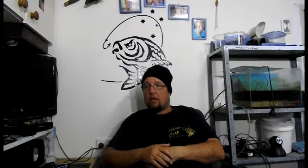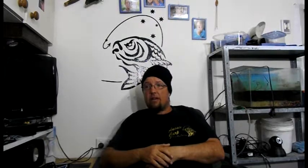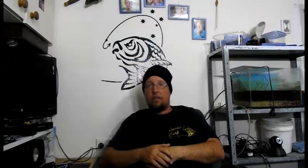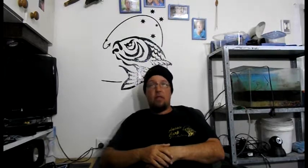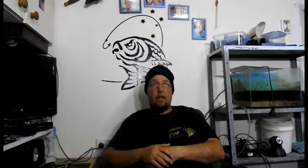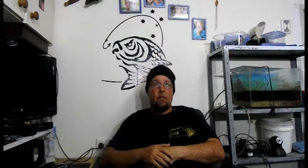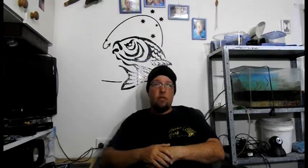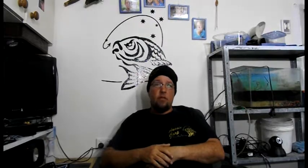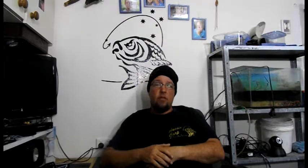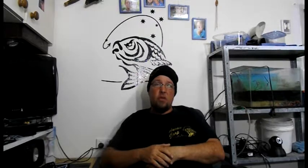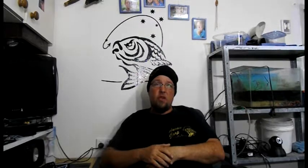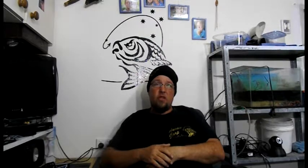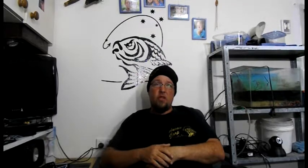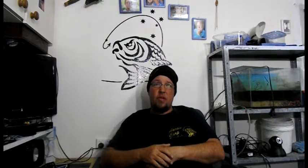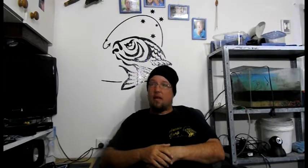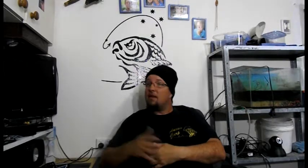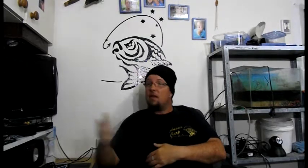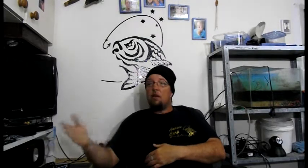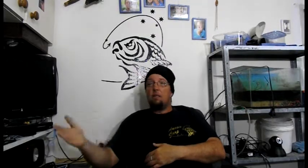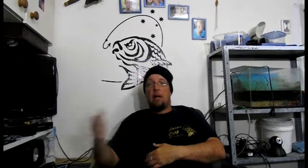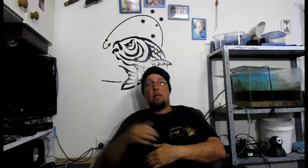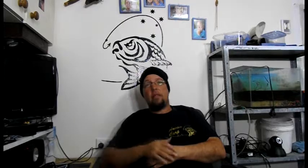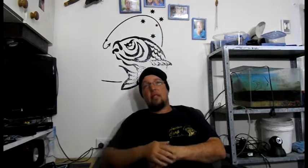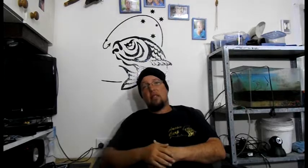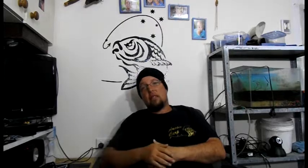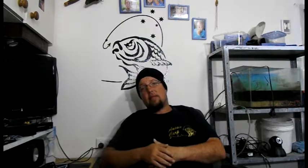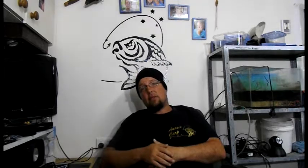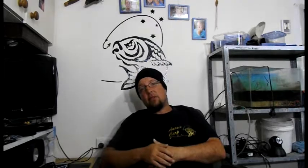effort and everything that's required to do that? Barnaby doesn't seem to want to.